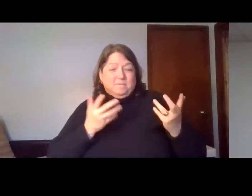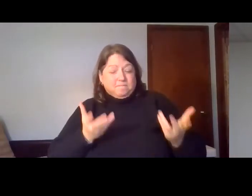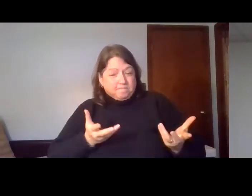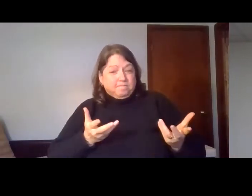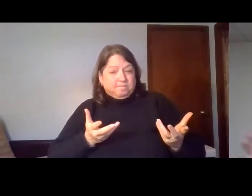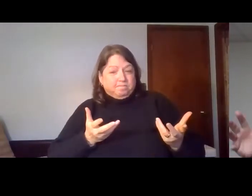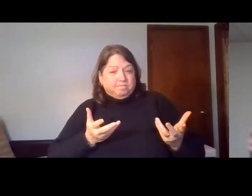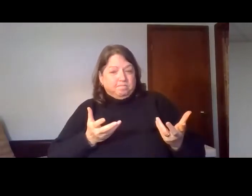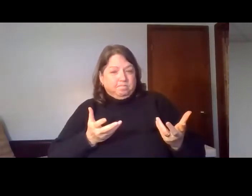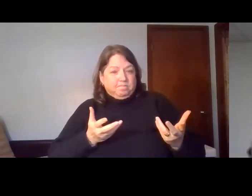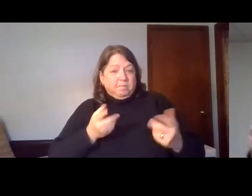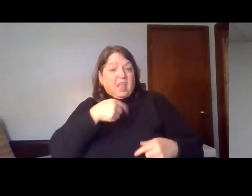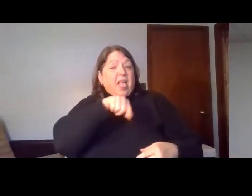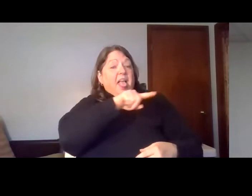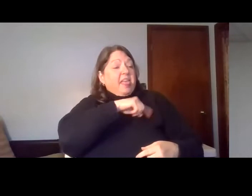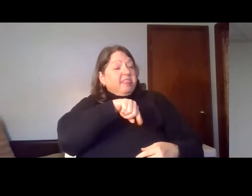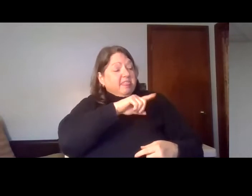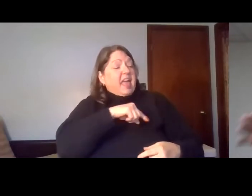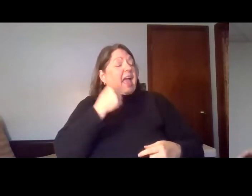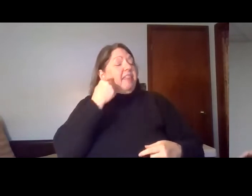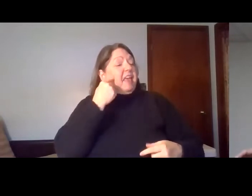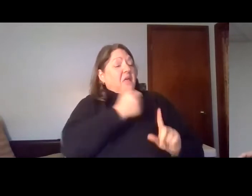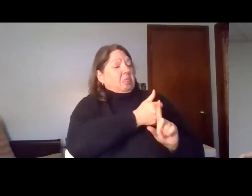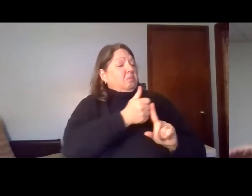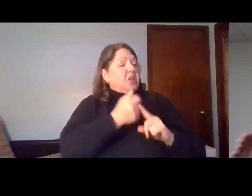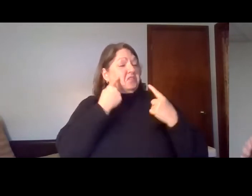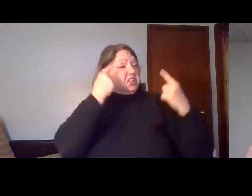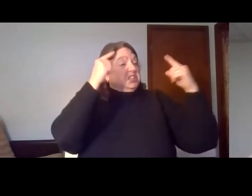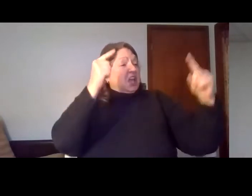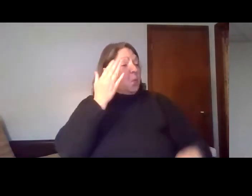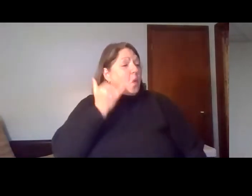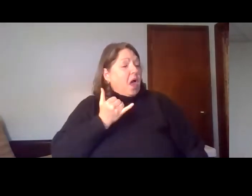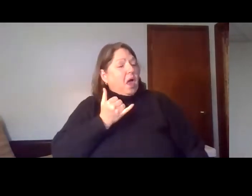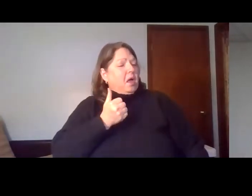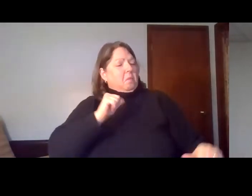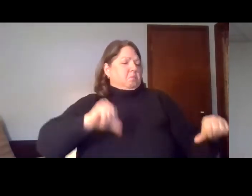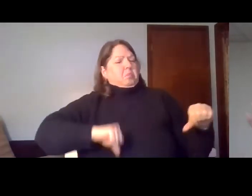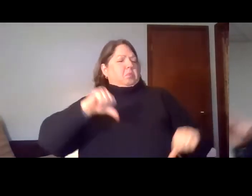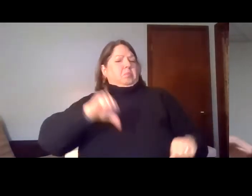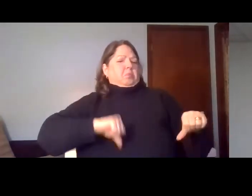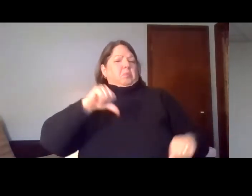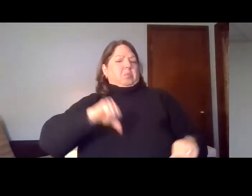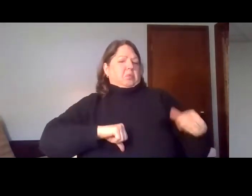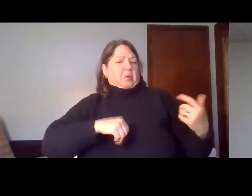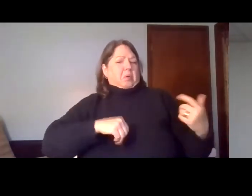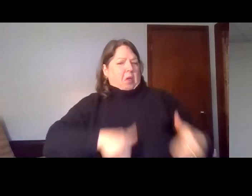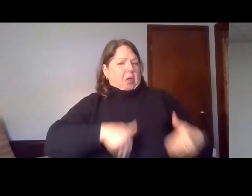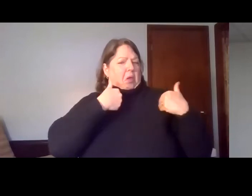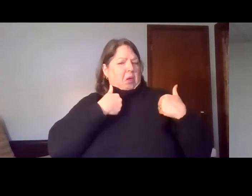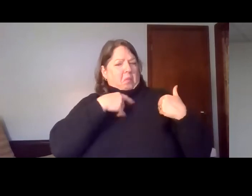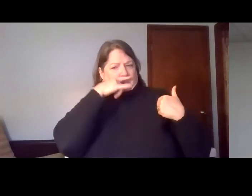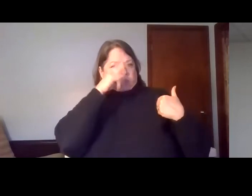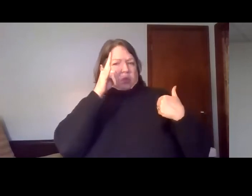attributed all of their success over the nations to their own power and to their own gods.